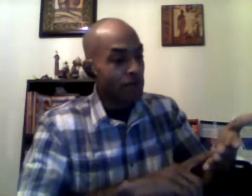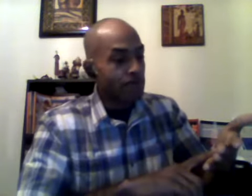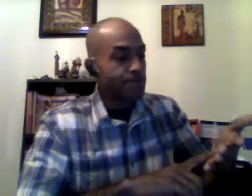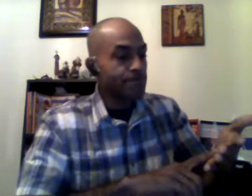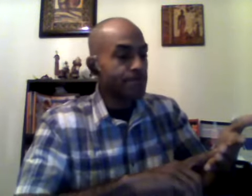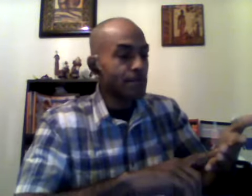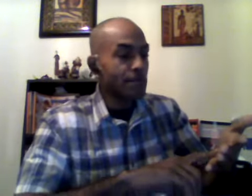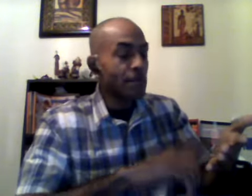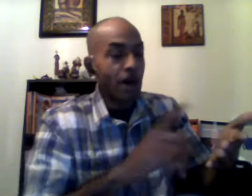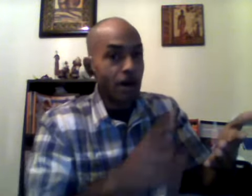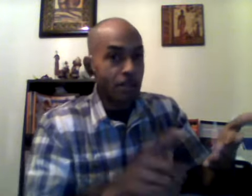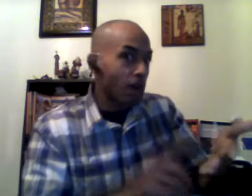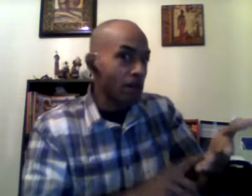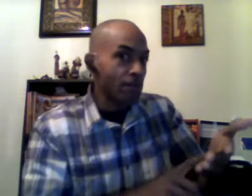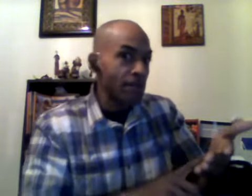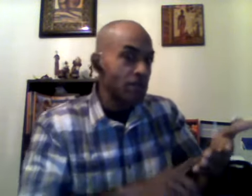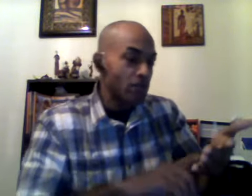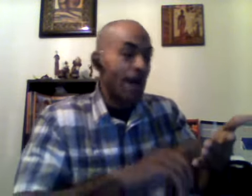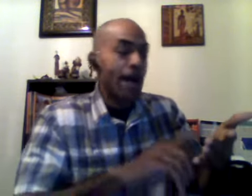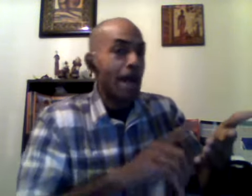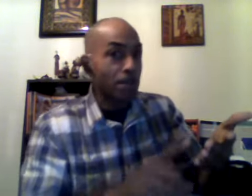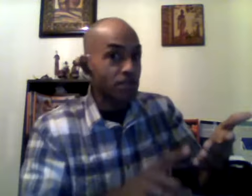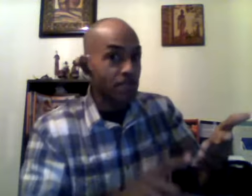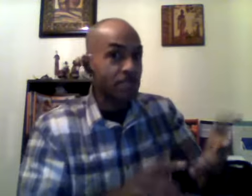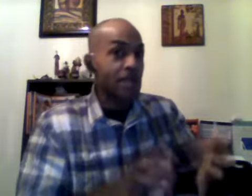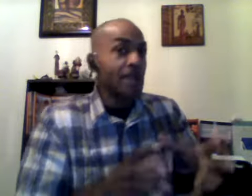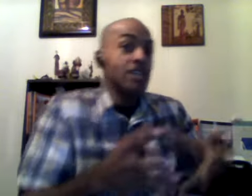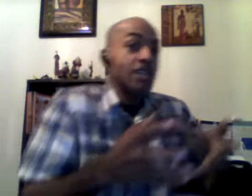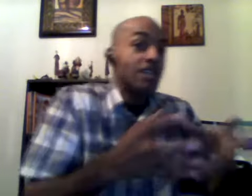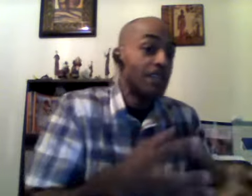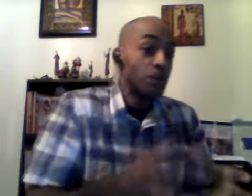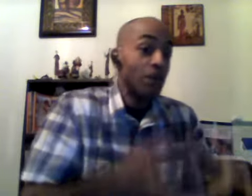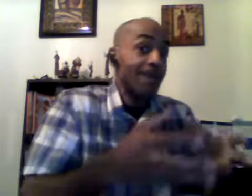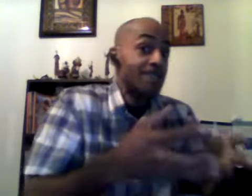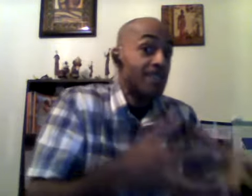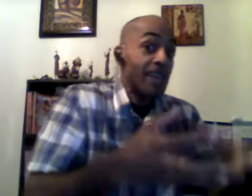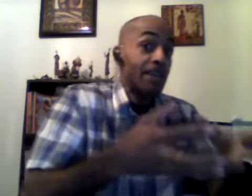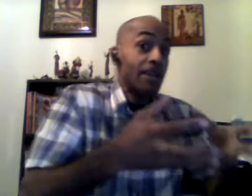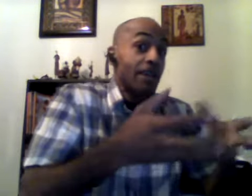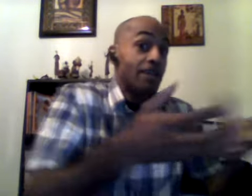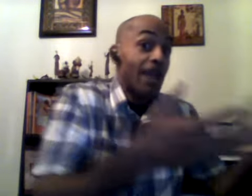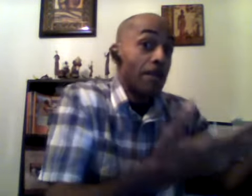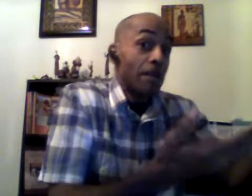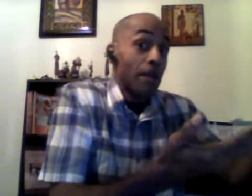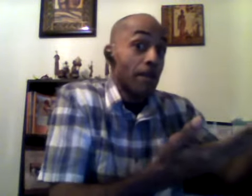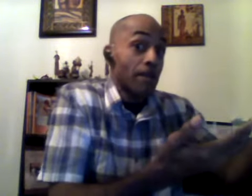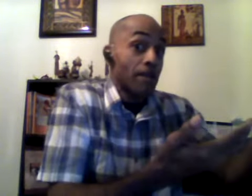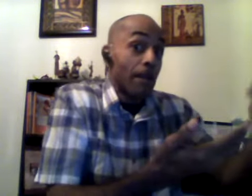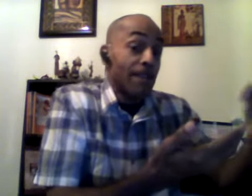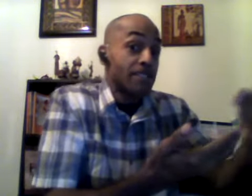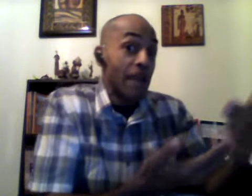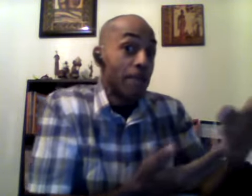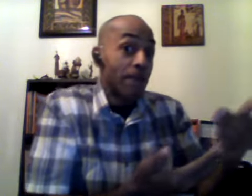clogged arteries you got hypertension see that's when they take that examination